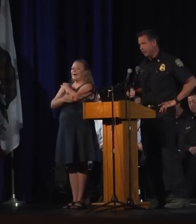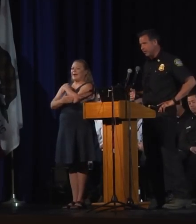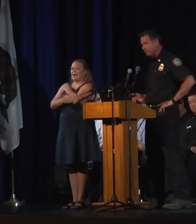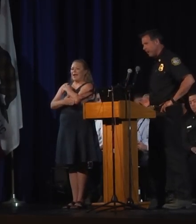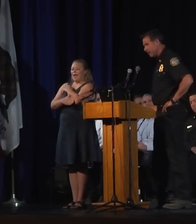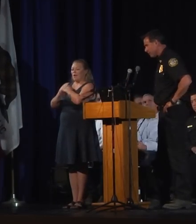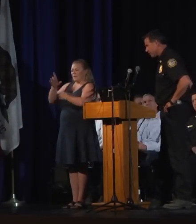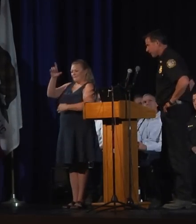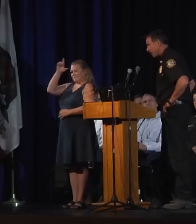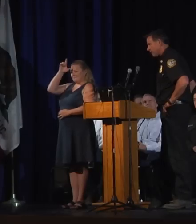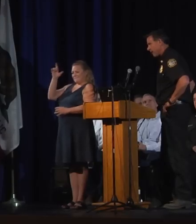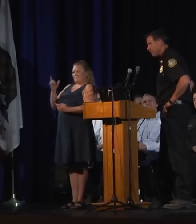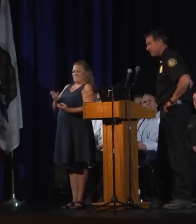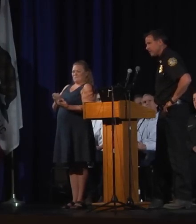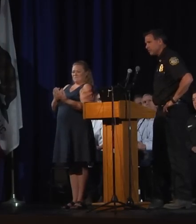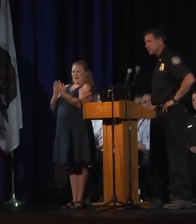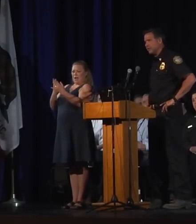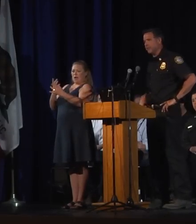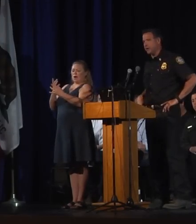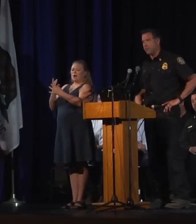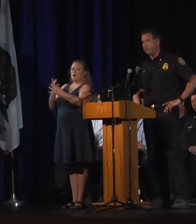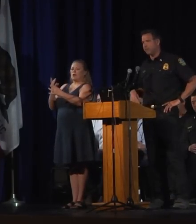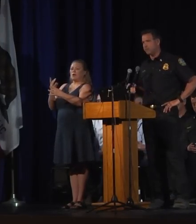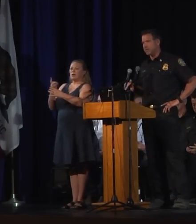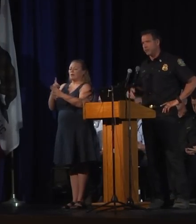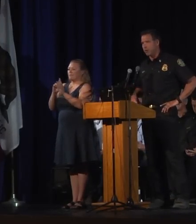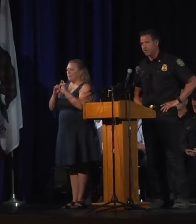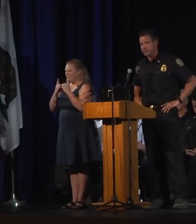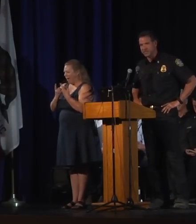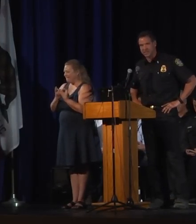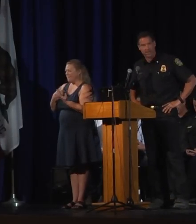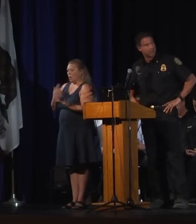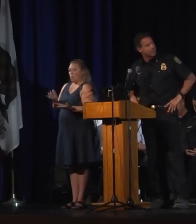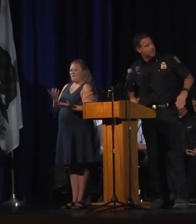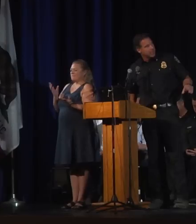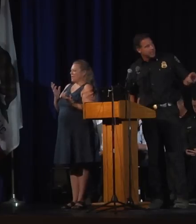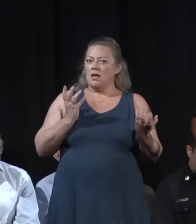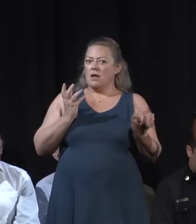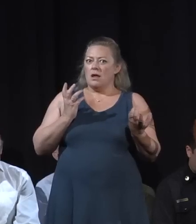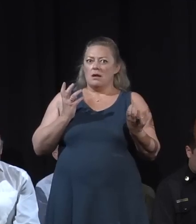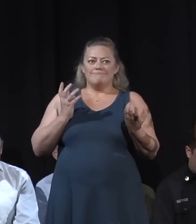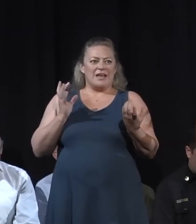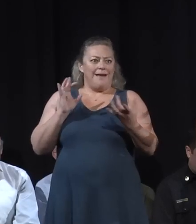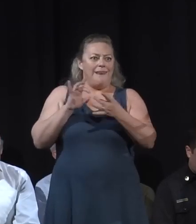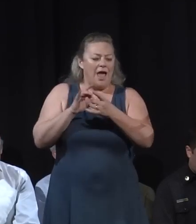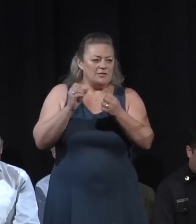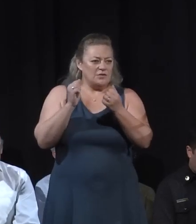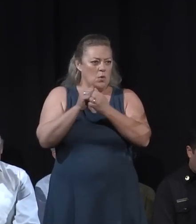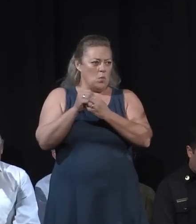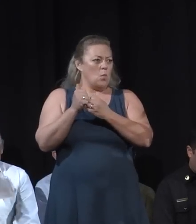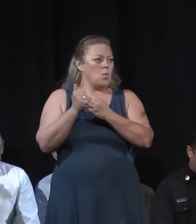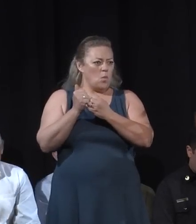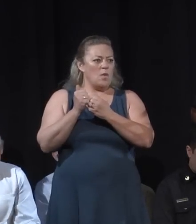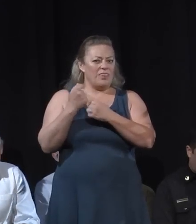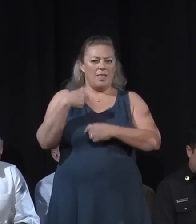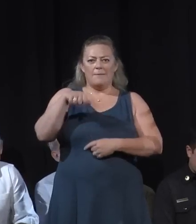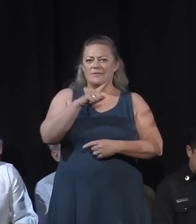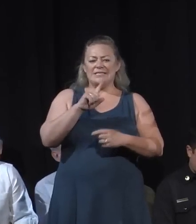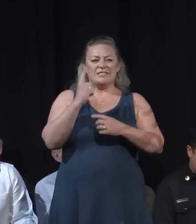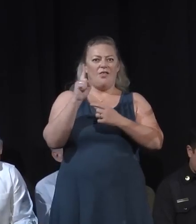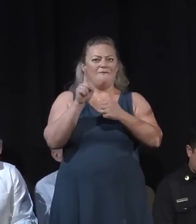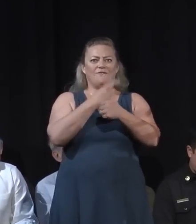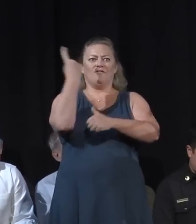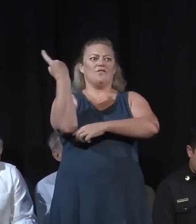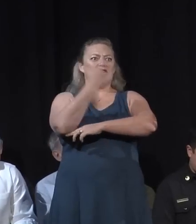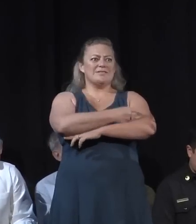the county, we are embedded with Cal Fire and the Ventura City Fire Department from day one on this incident. And I just want to express to you what's going on actively on